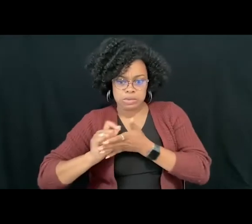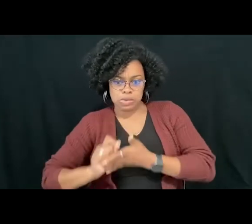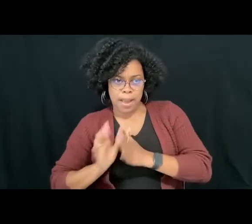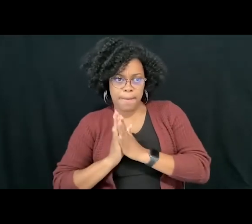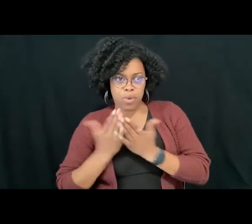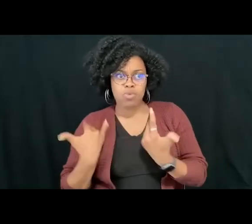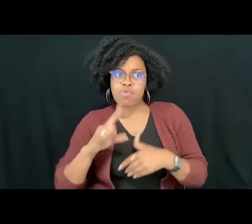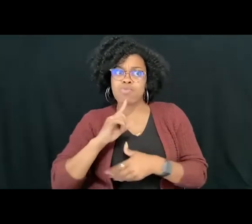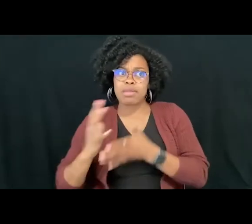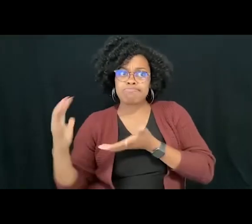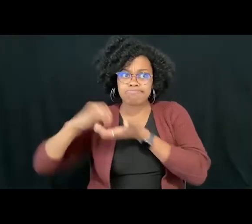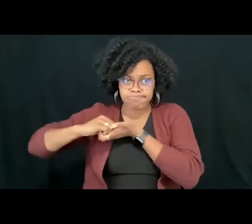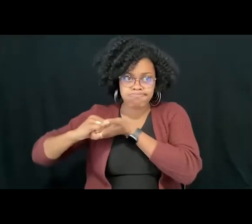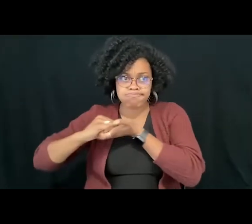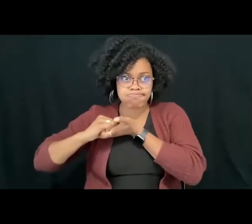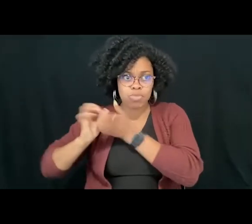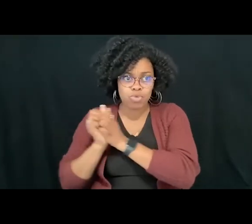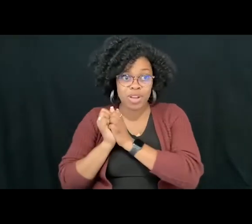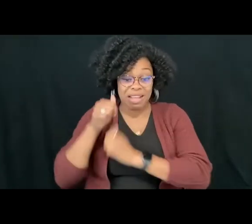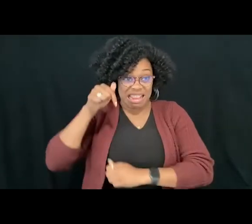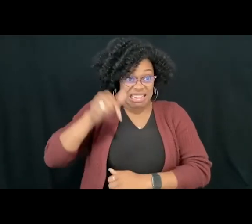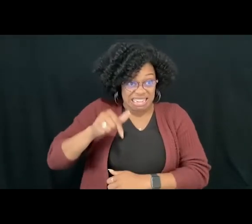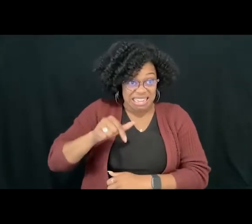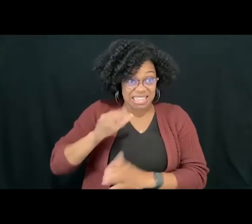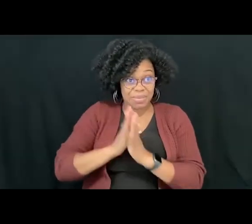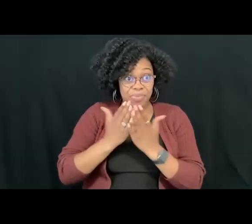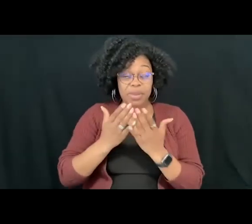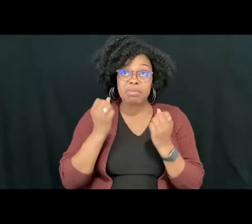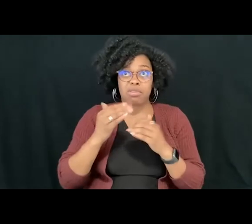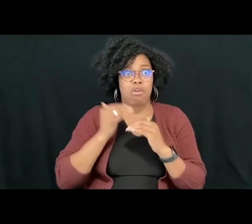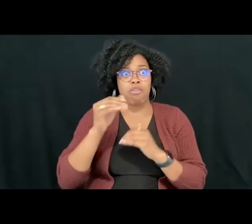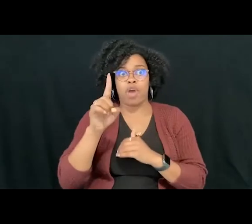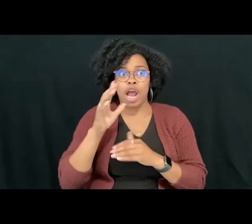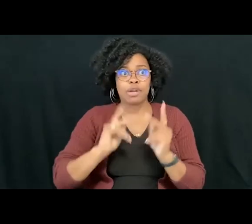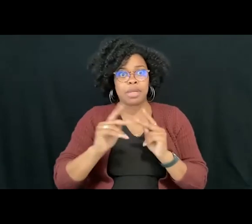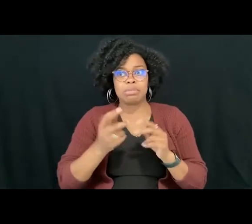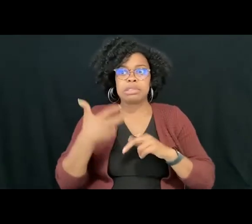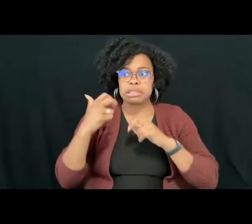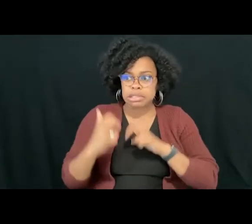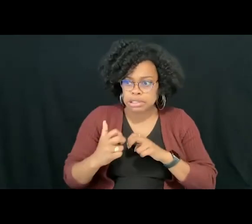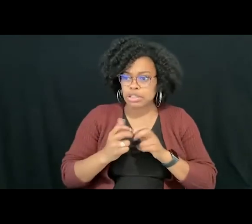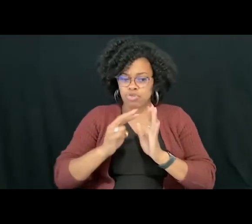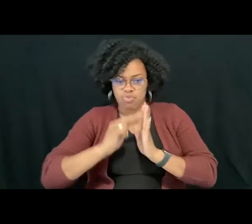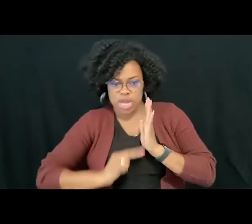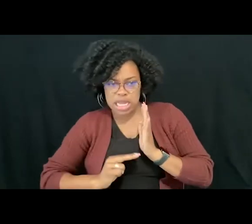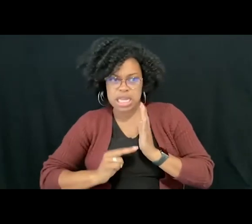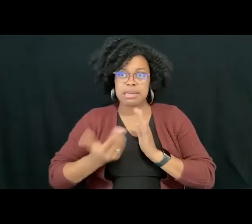100 people sit with us and read parts and reread parts. And tell us, tell me where I